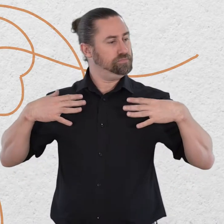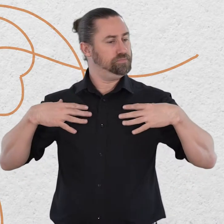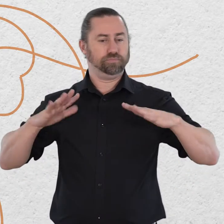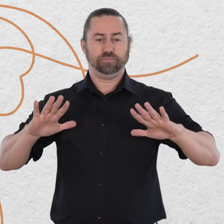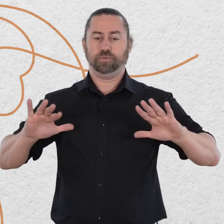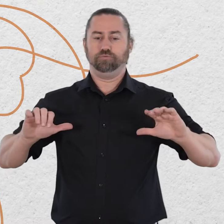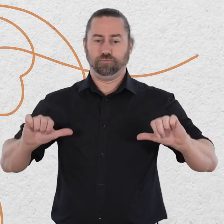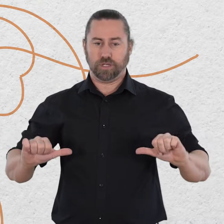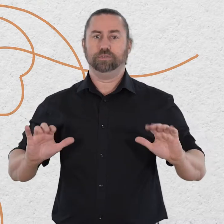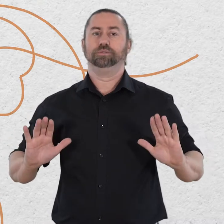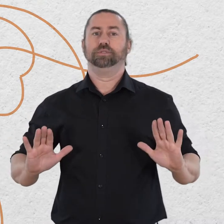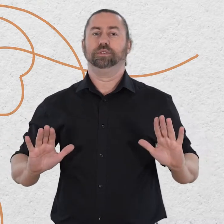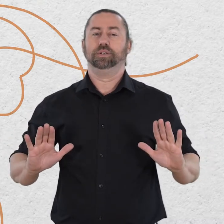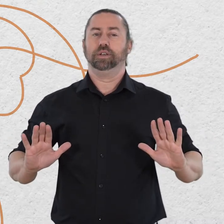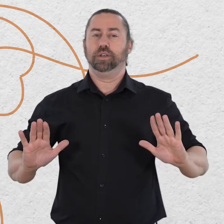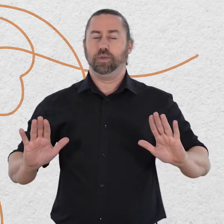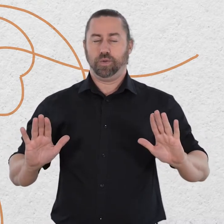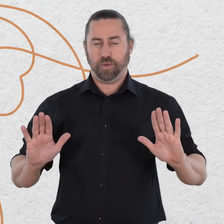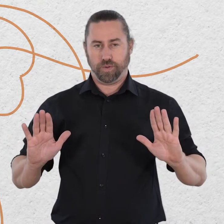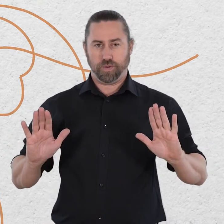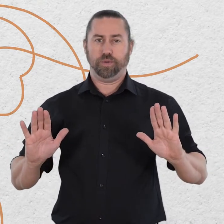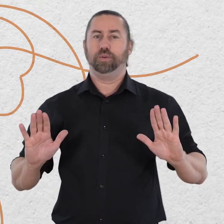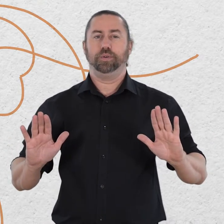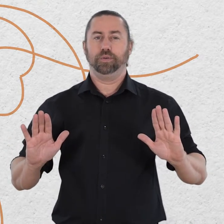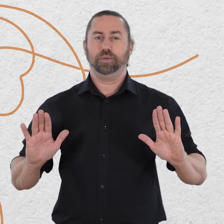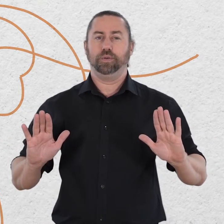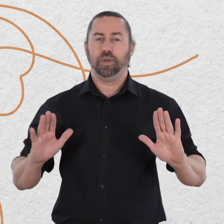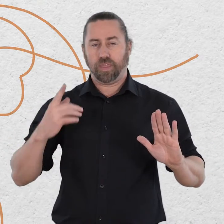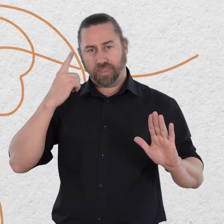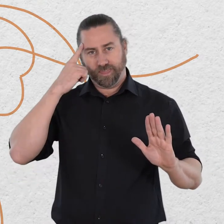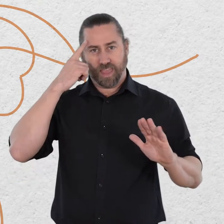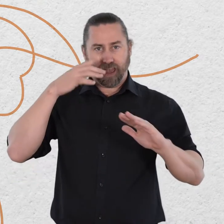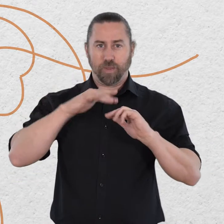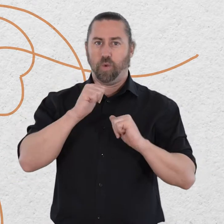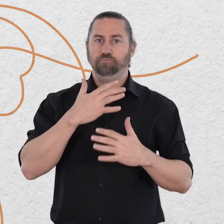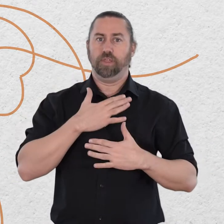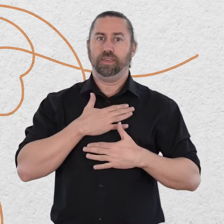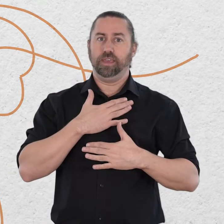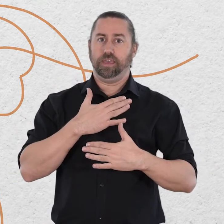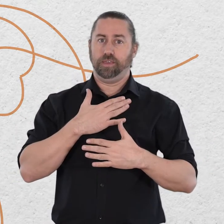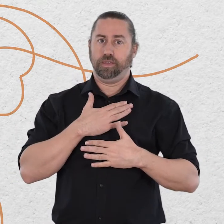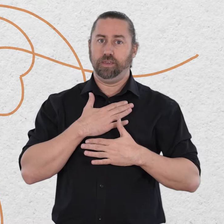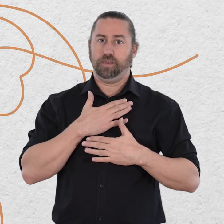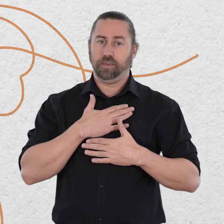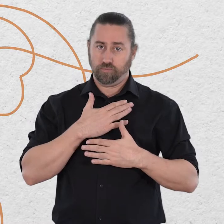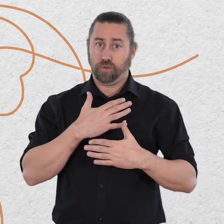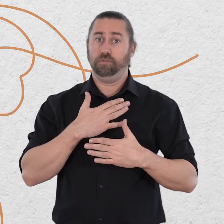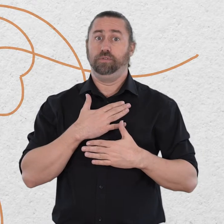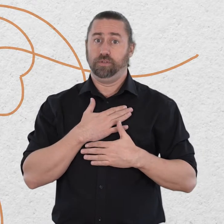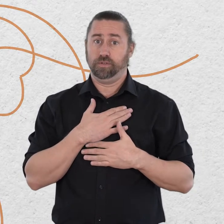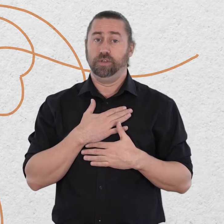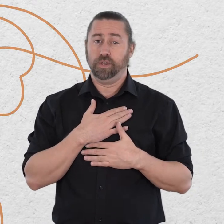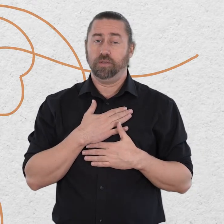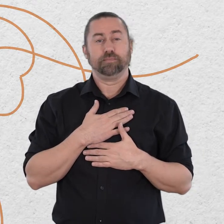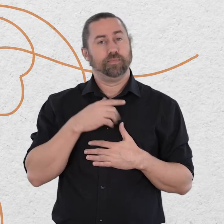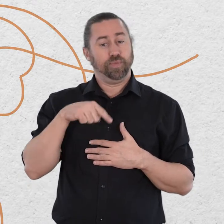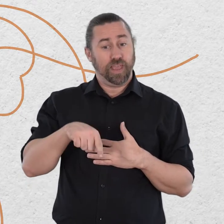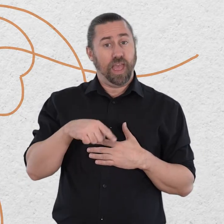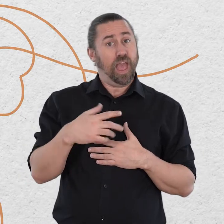your attention settle on the breath for a few moments and this practice is in three parts and